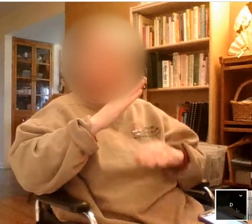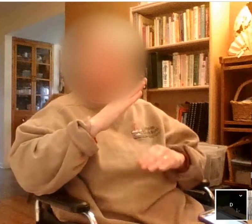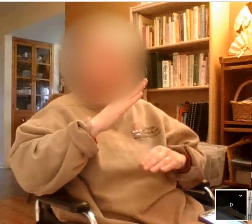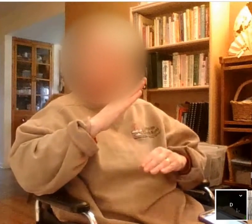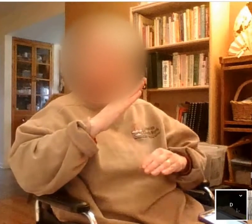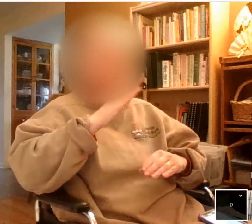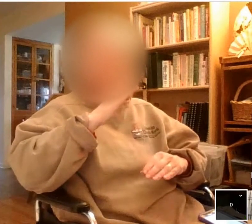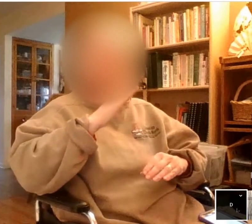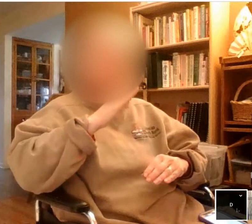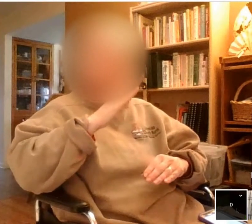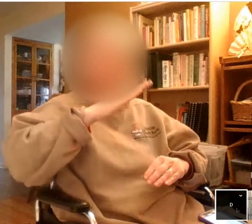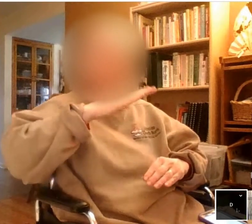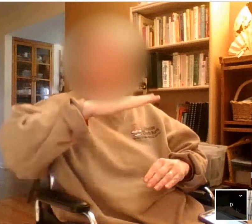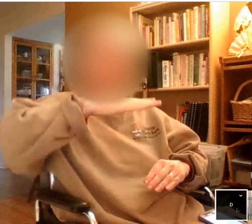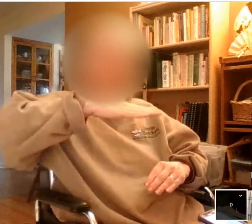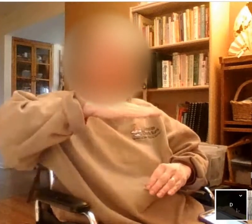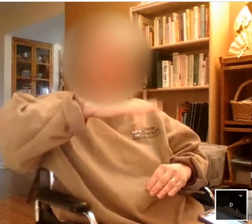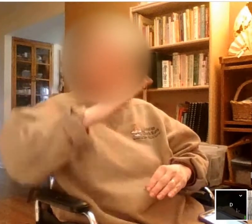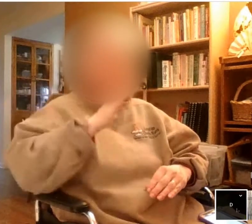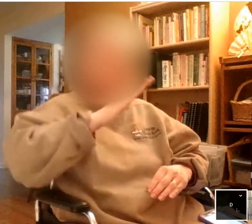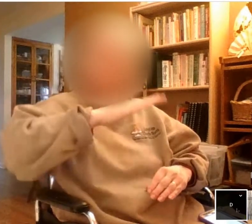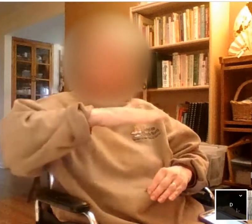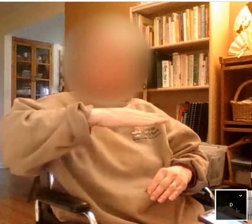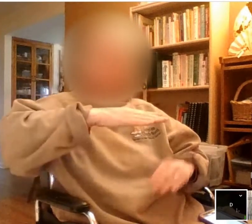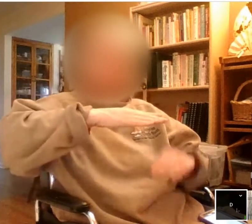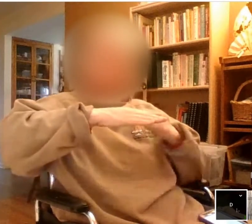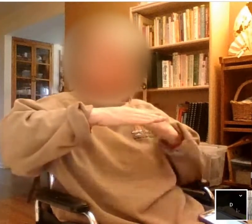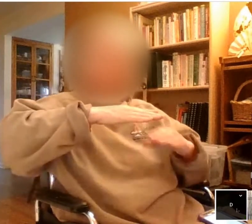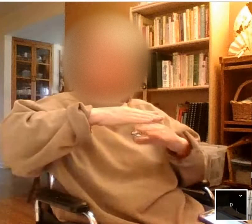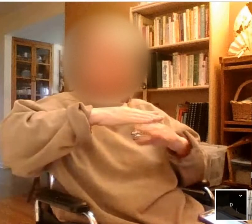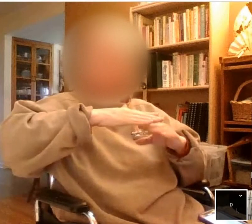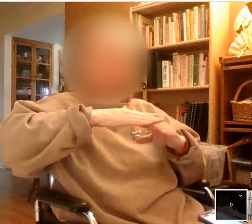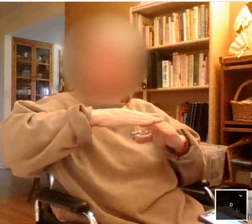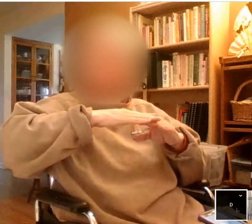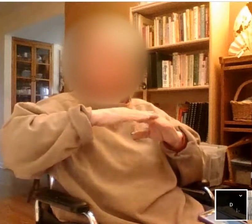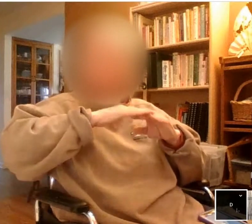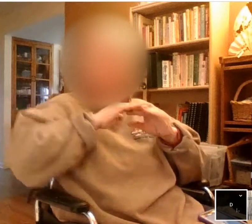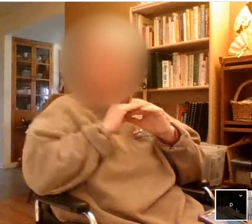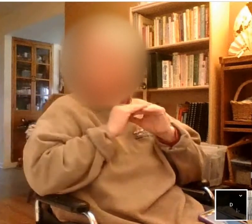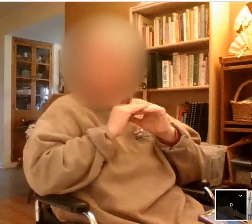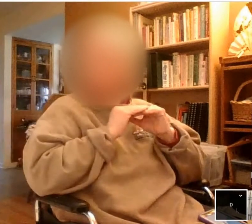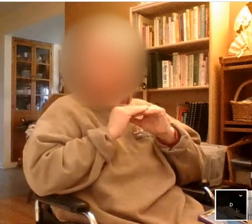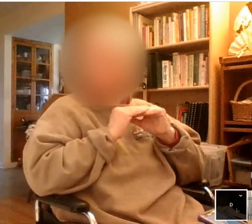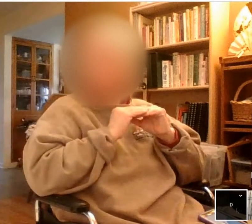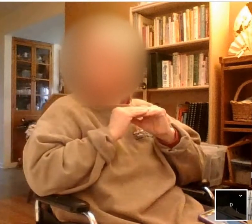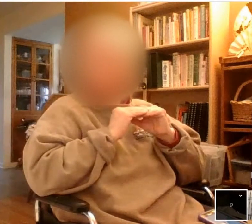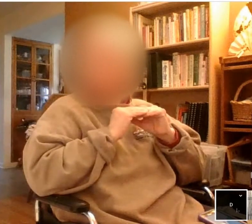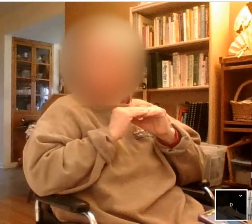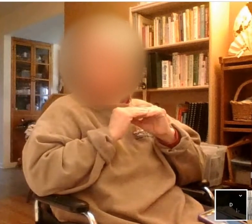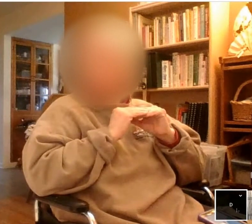you will, plate is tilted, and then as it comes down, that's the sensation I'm feeling, correct? Yeah, it could be the